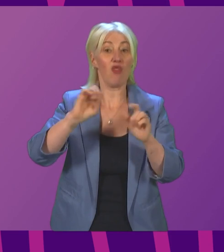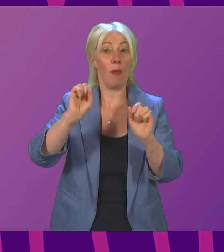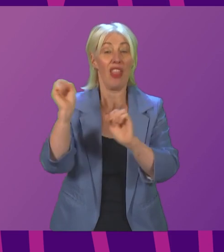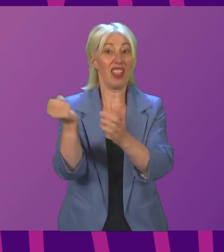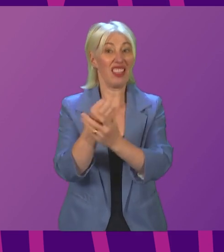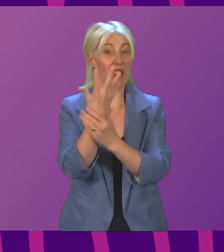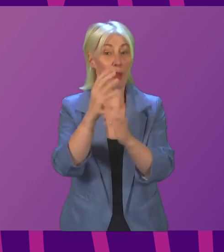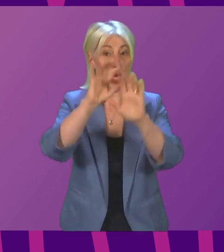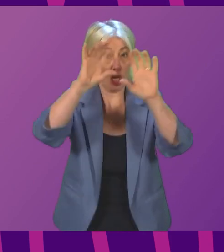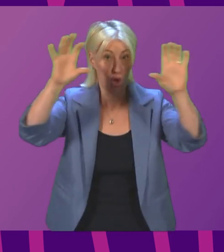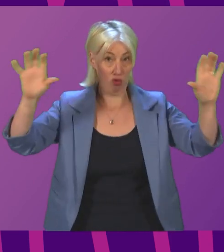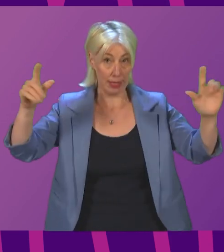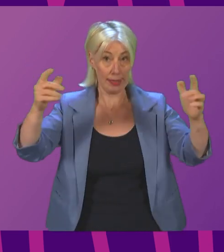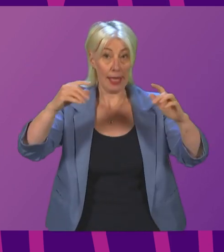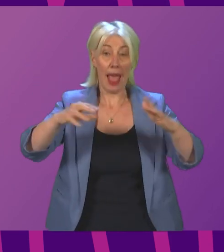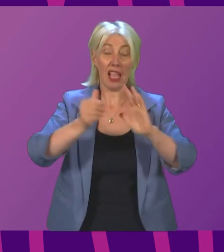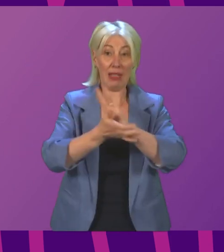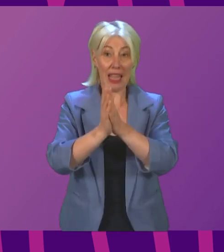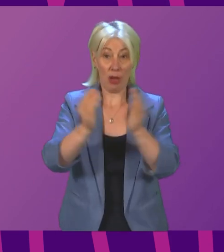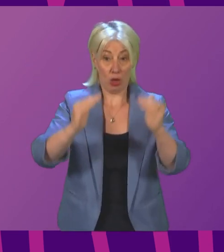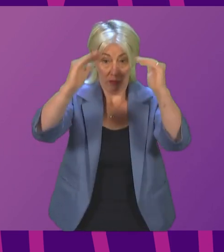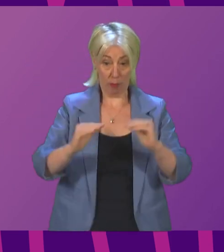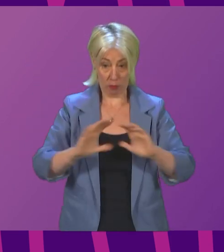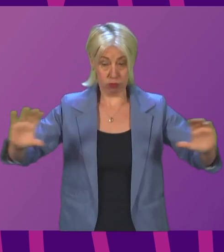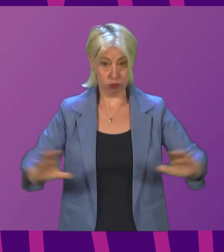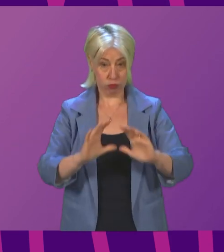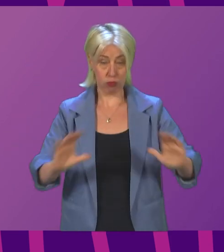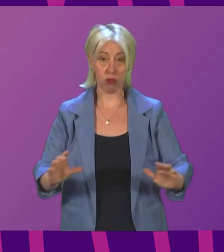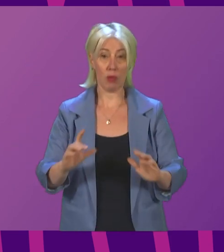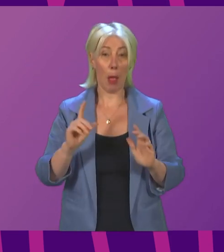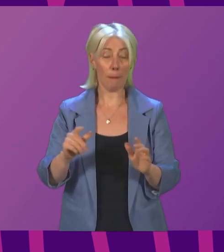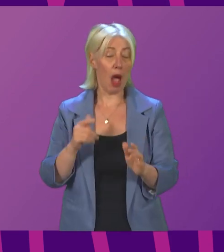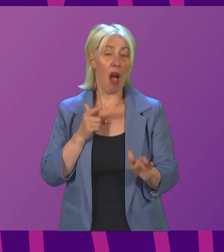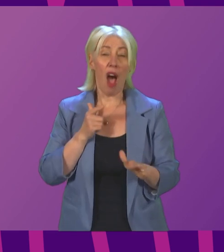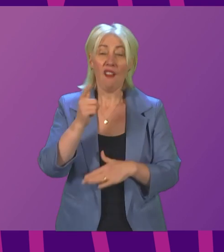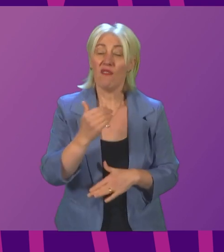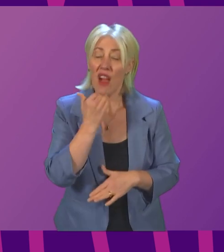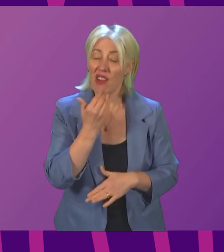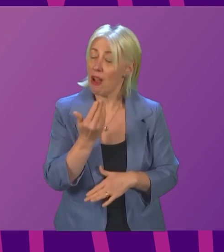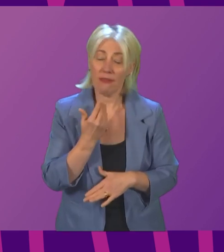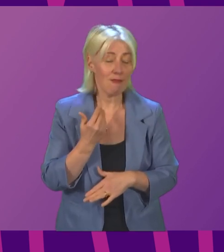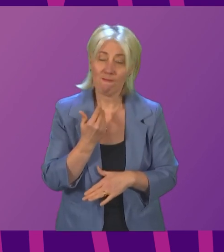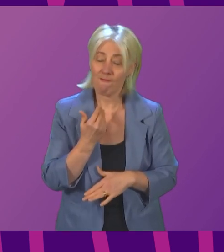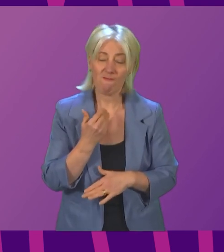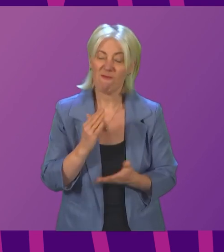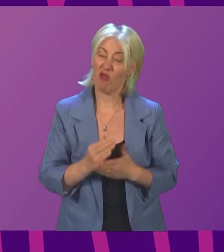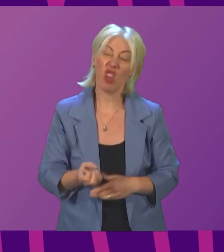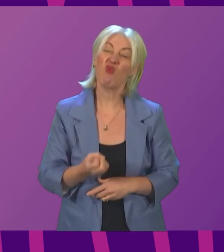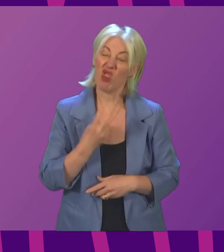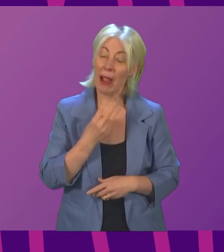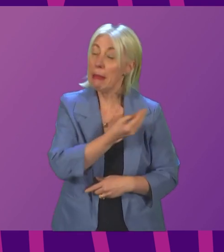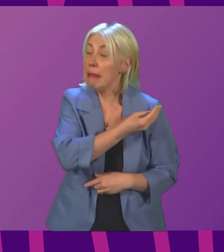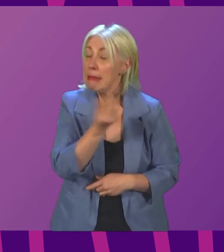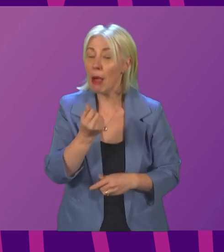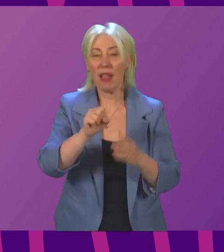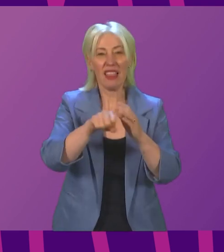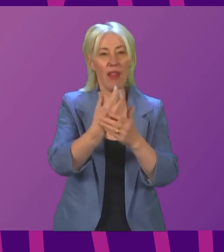is already causing in developing nations, but it does not go nearly far enough. I particularly regret the decision by some